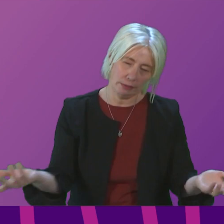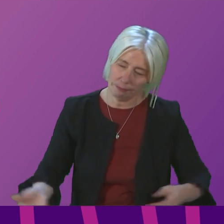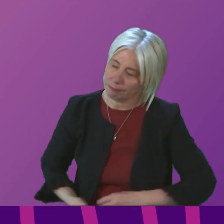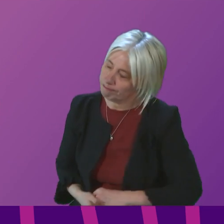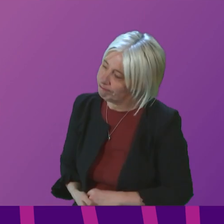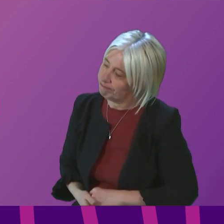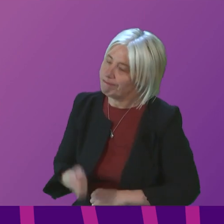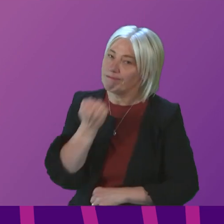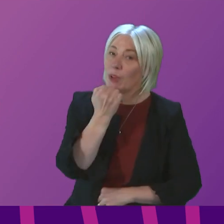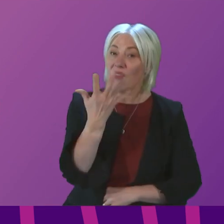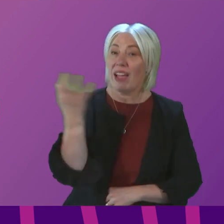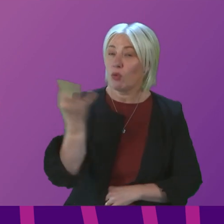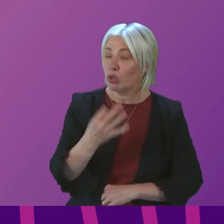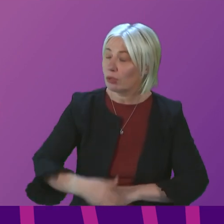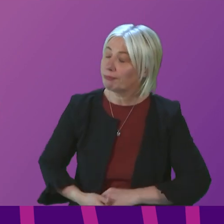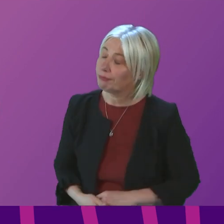number five, Brian Whittle.